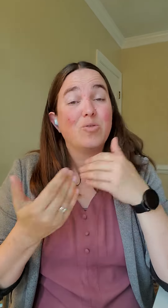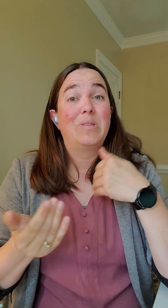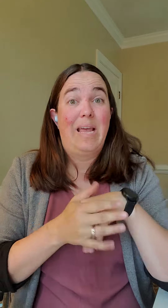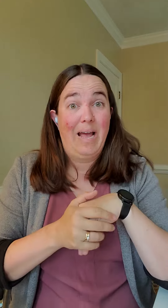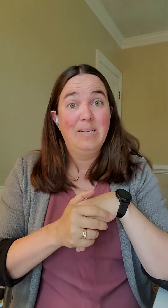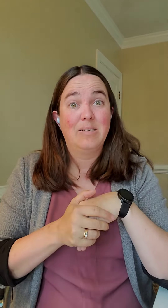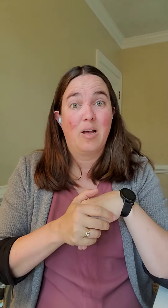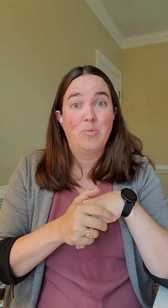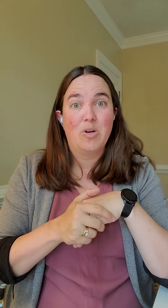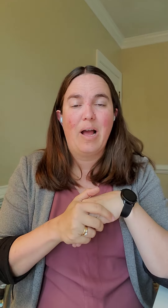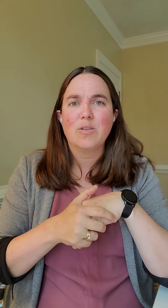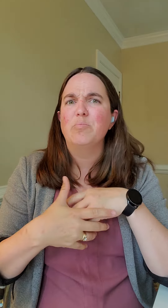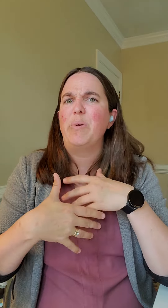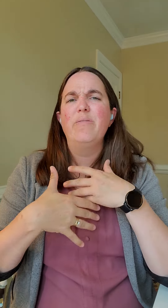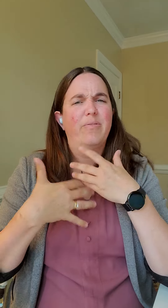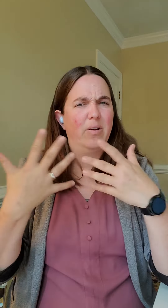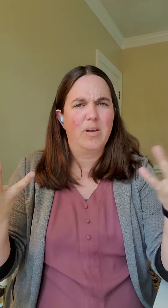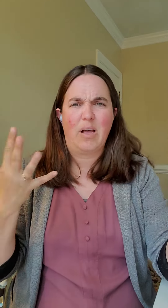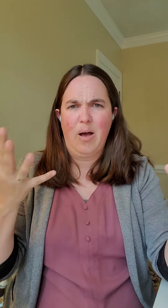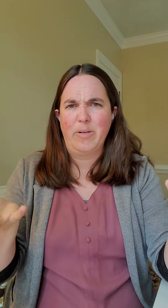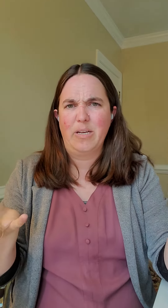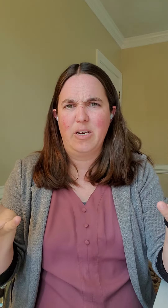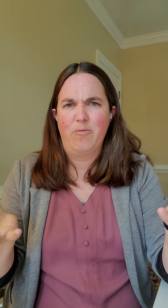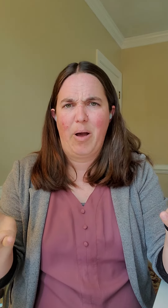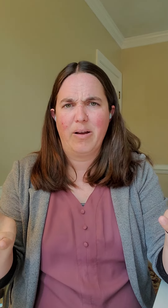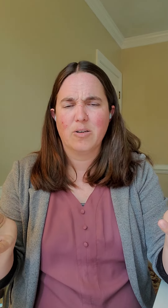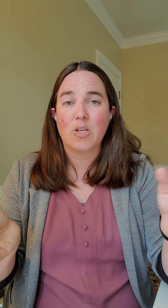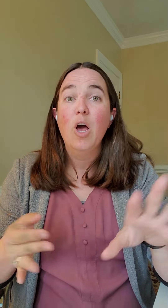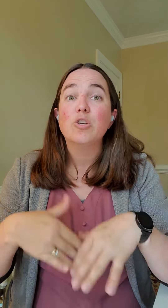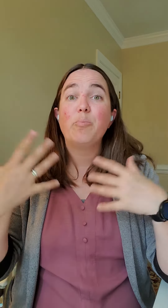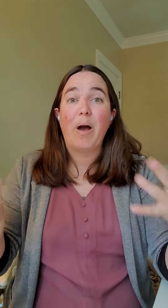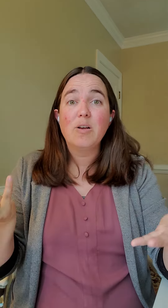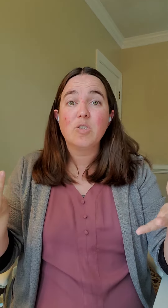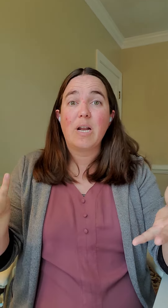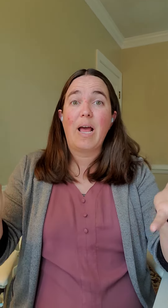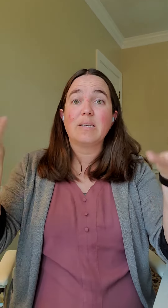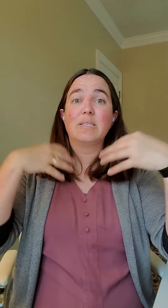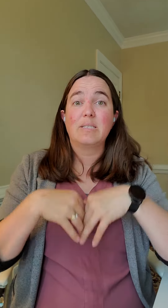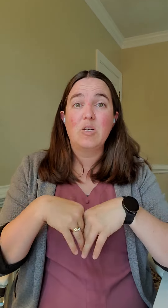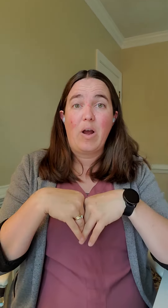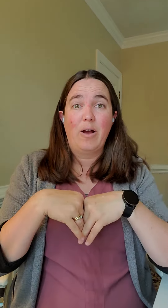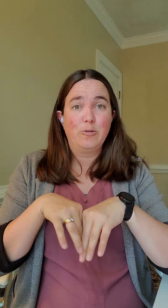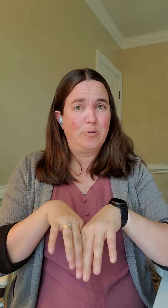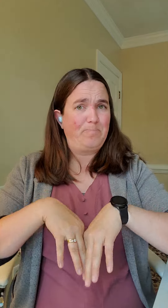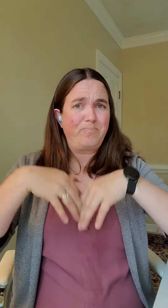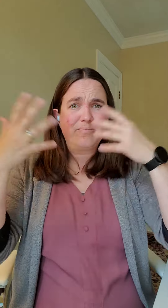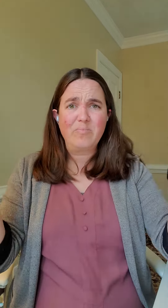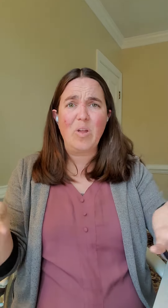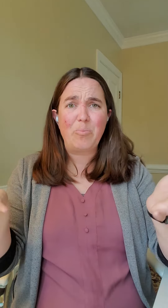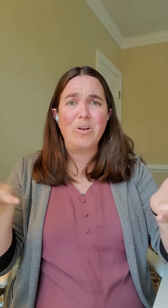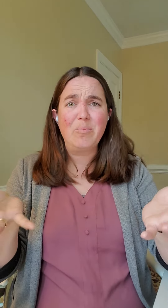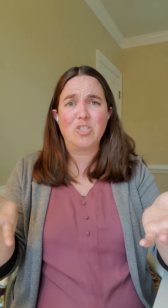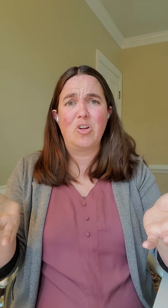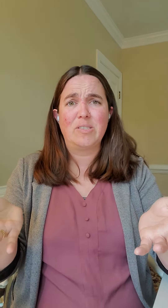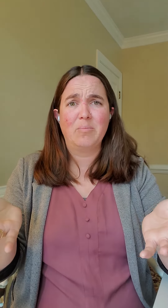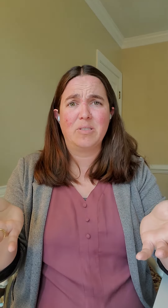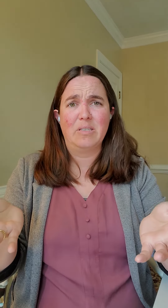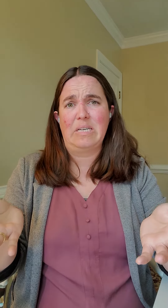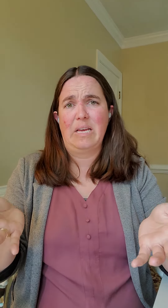or when they ask to come to your house, be very accommodating of buyers. So buyers are going to ask to see your house pretty much at all times of the day,